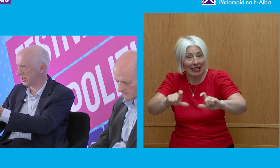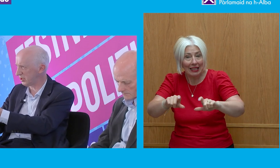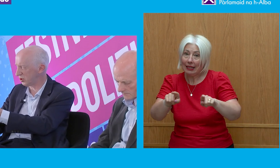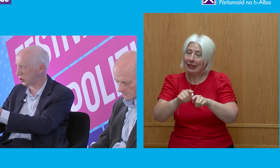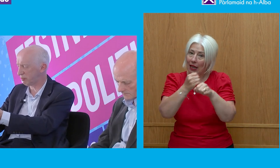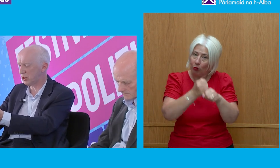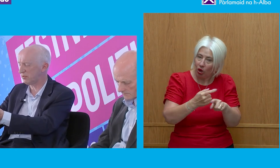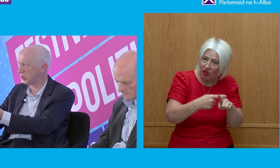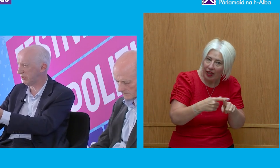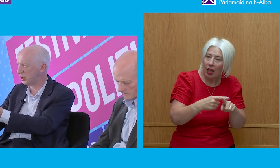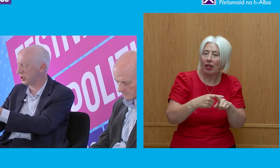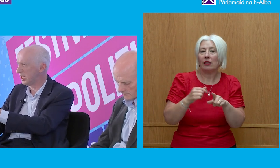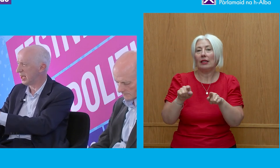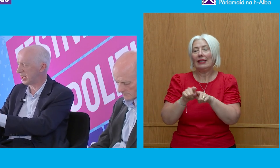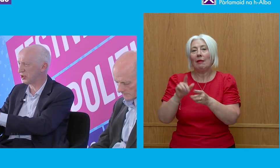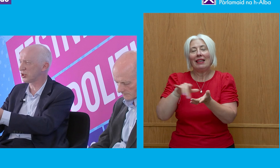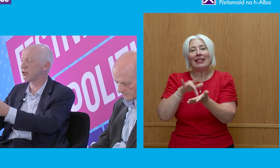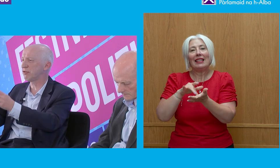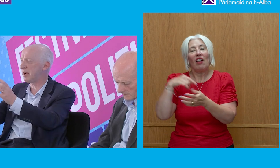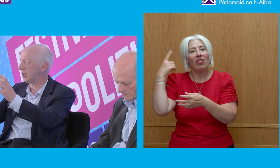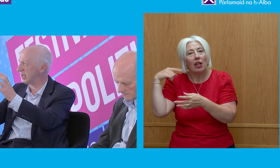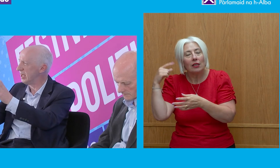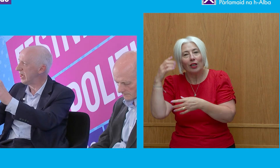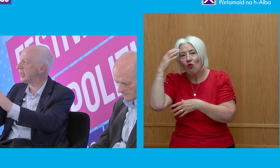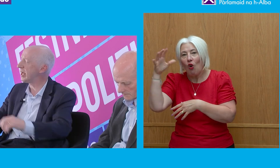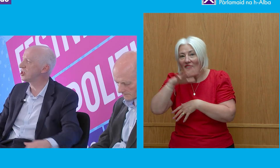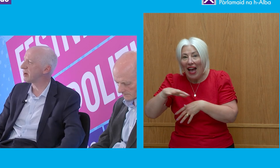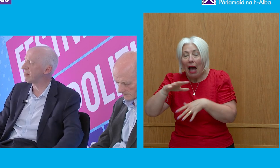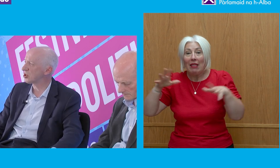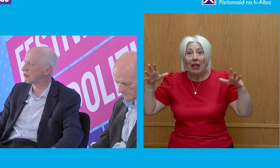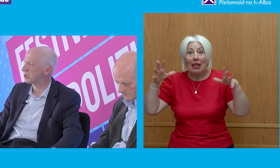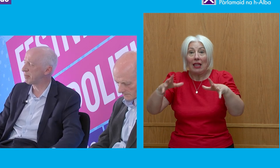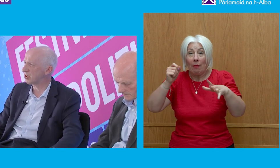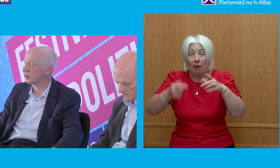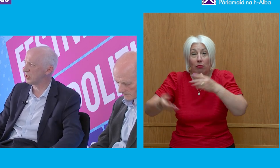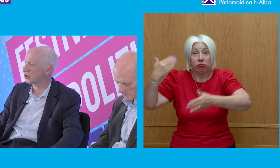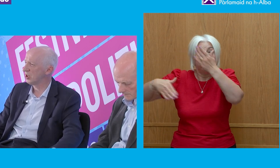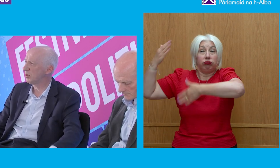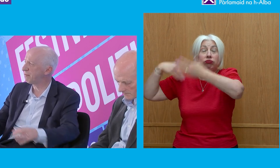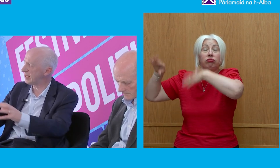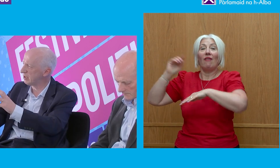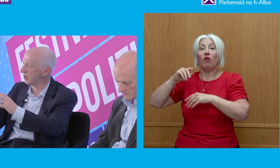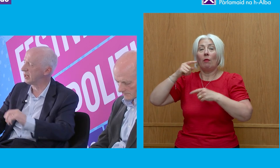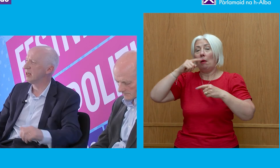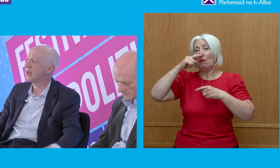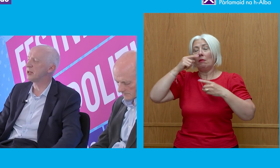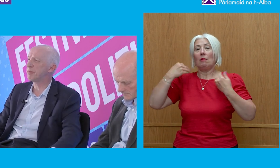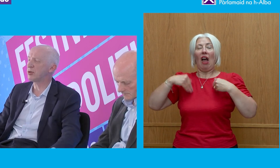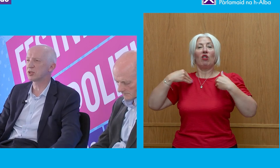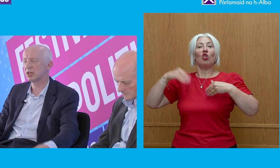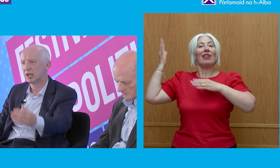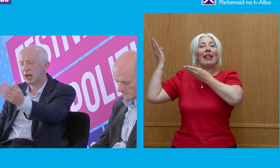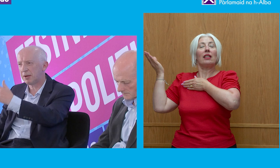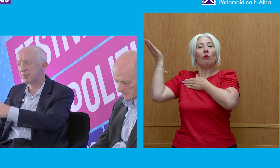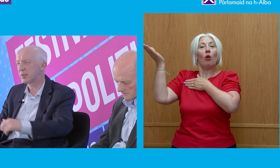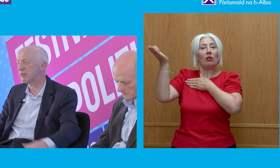Church of England, as does the Corporation of the City of London, as does the Royal Family, in an age of aristocratic patronage, when effectively, in the